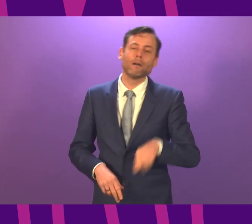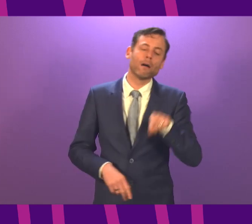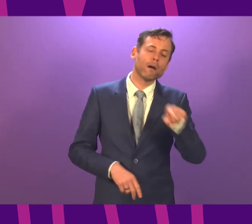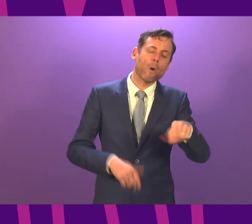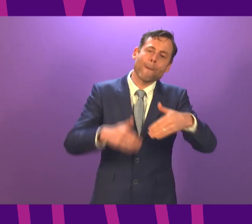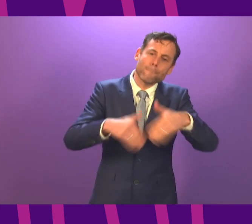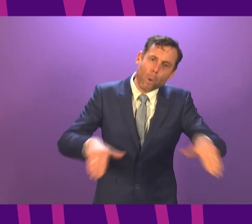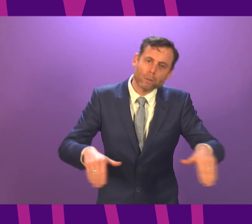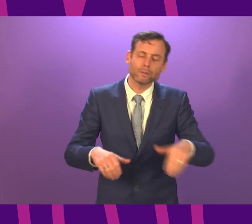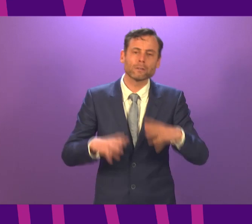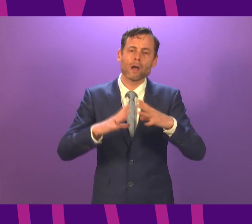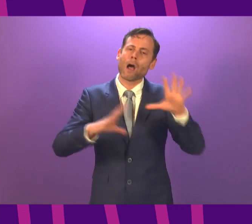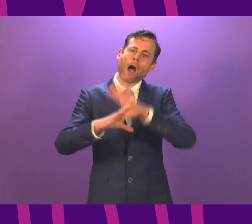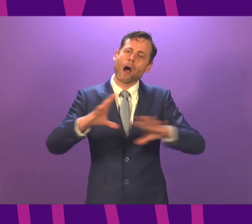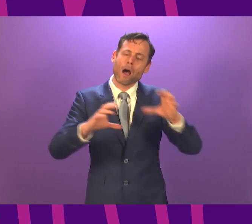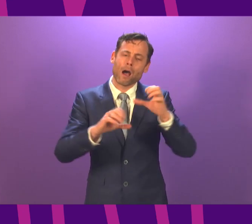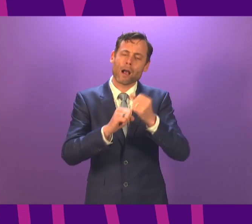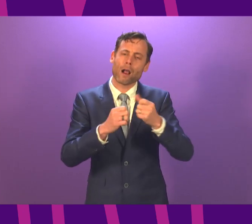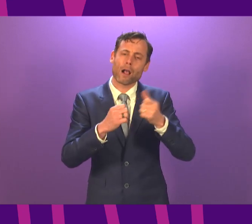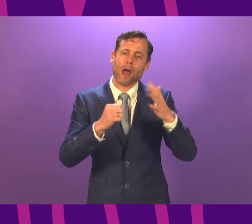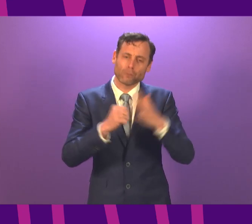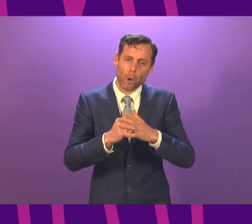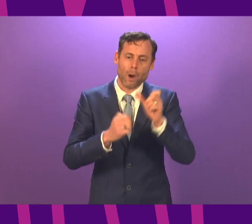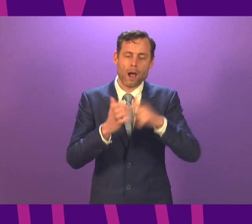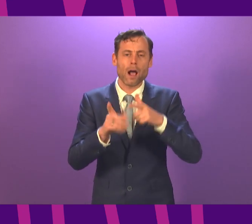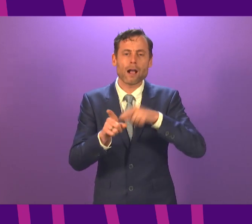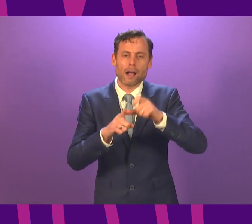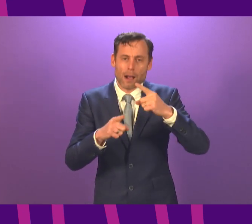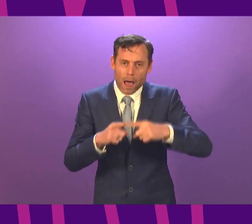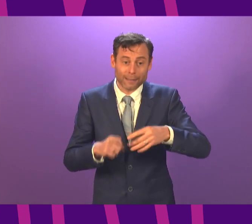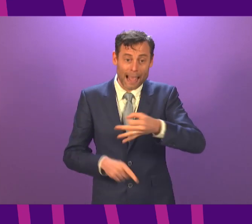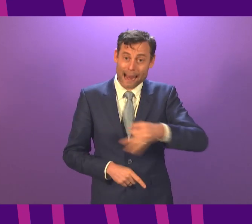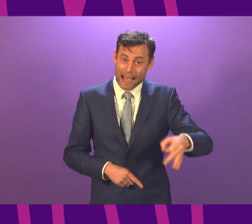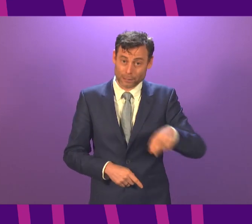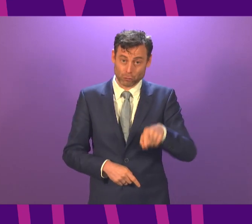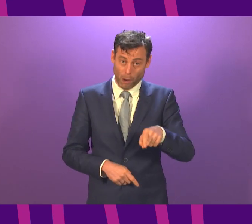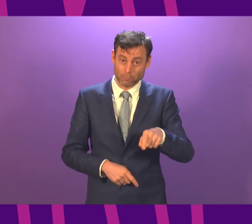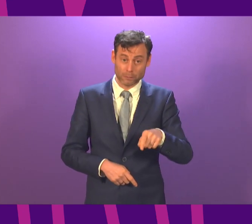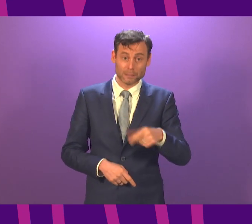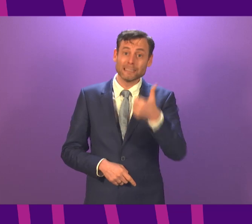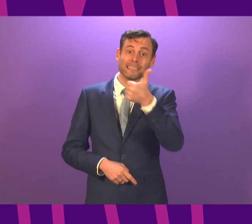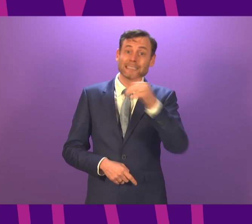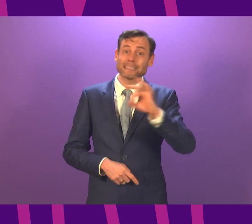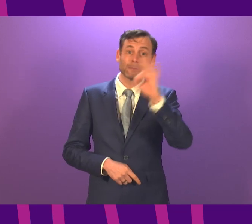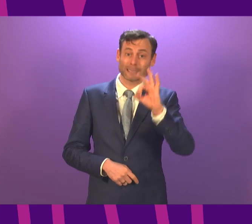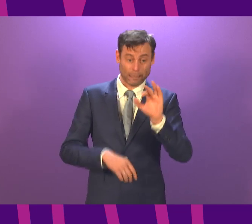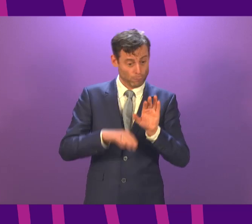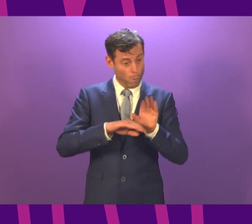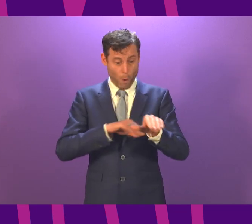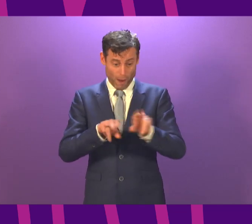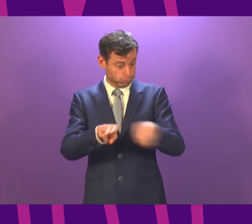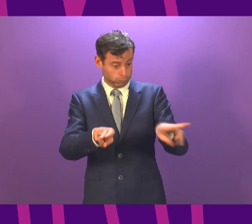and Clyde and Lanarkshire, are above 60% of their capacity. The number of people in intensive care is still